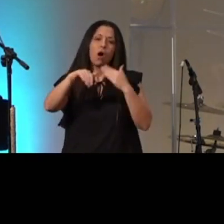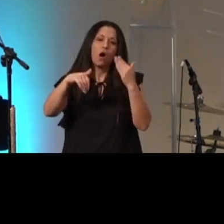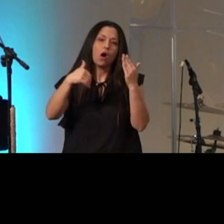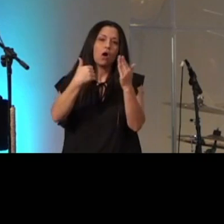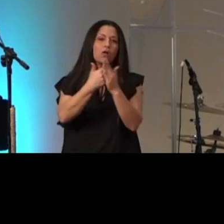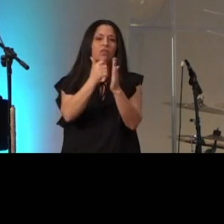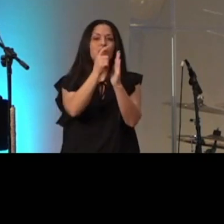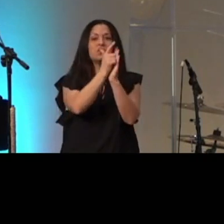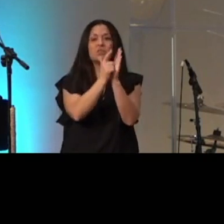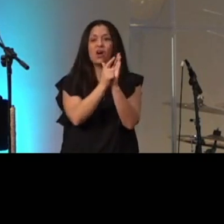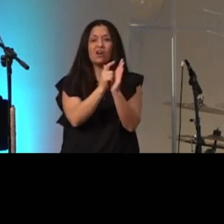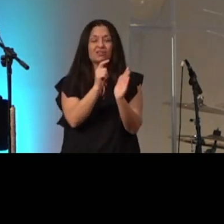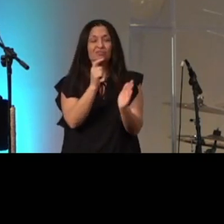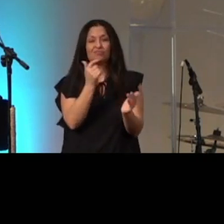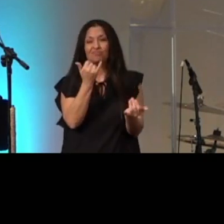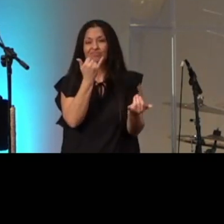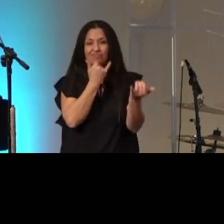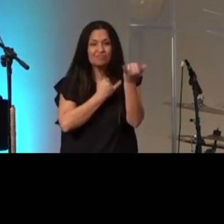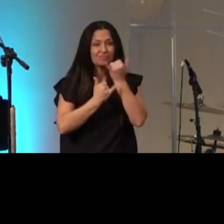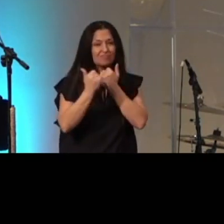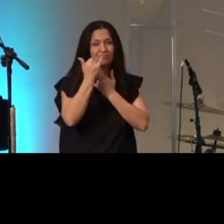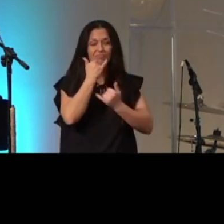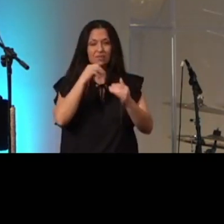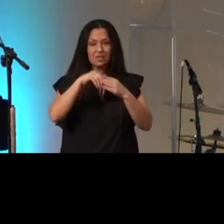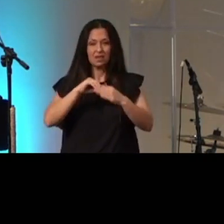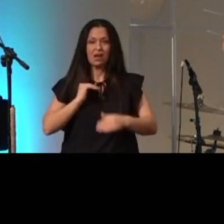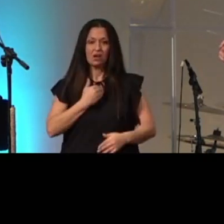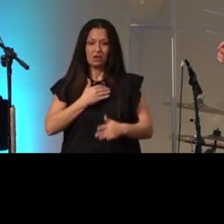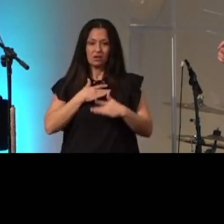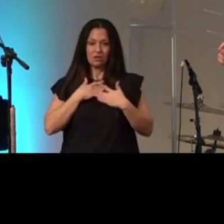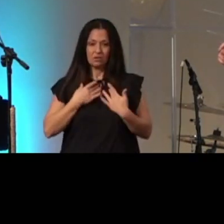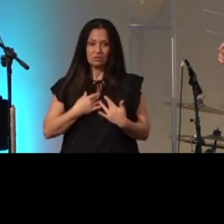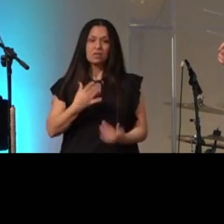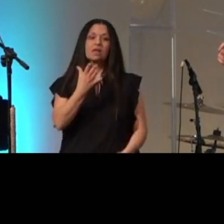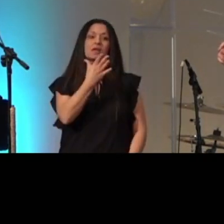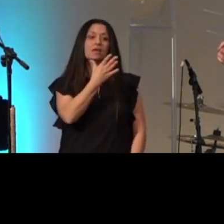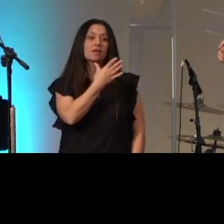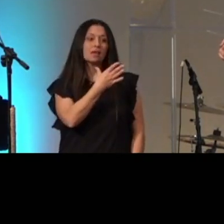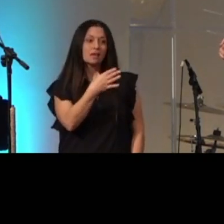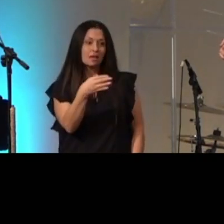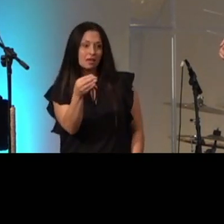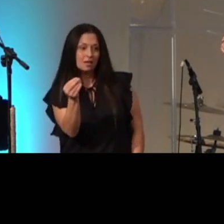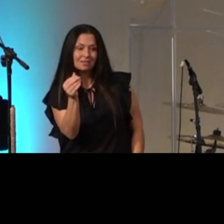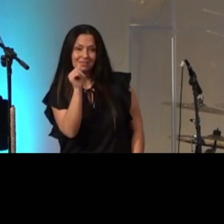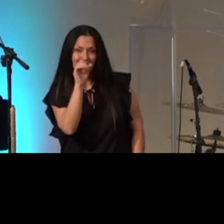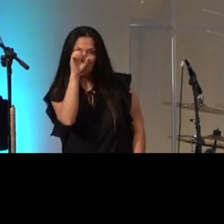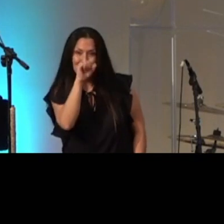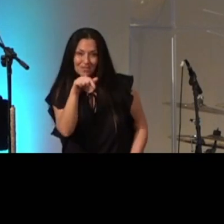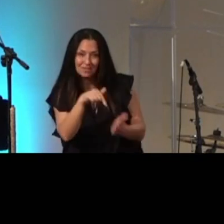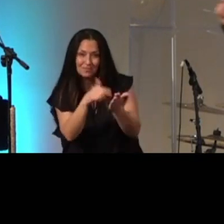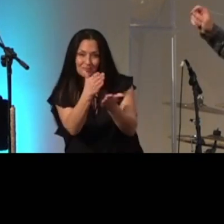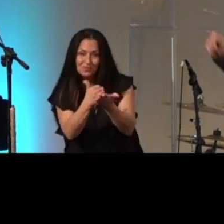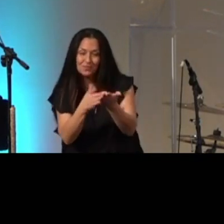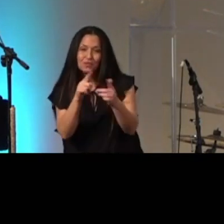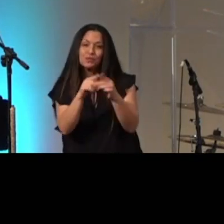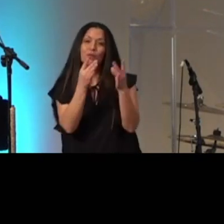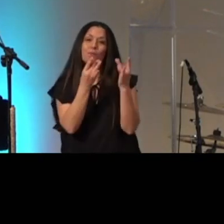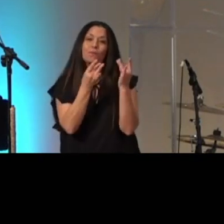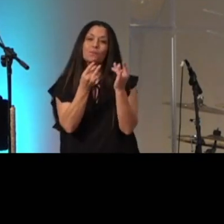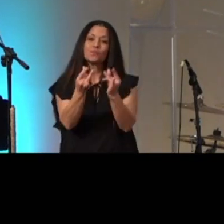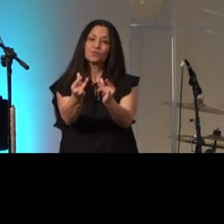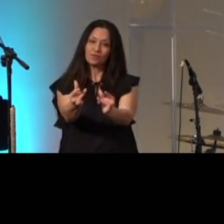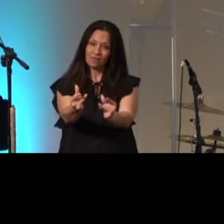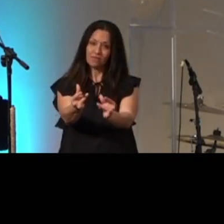the impurity of our hearts and don't miss this to purify